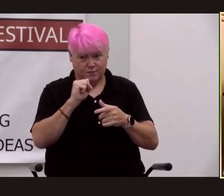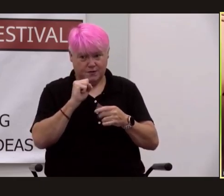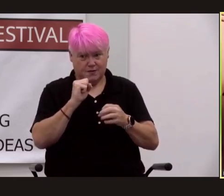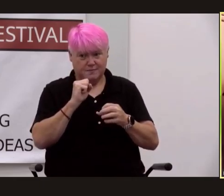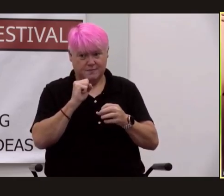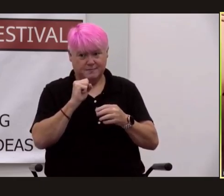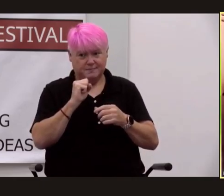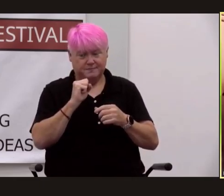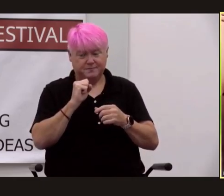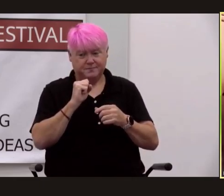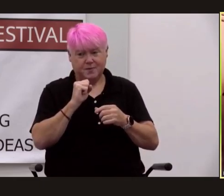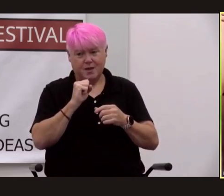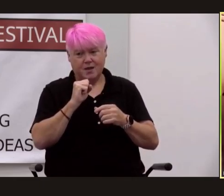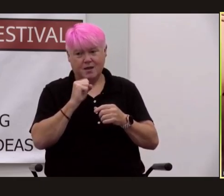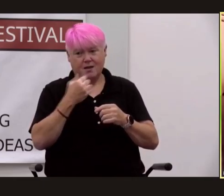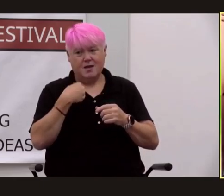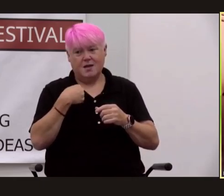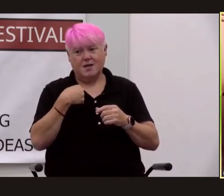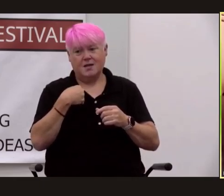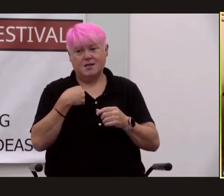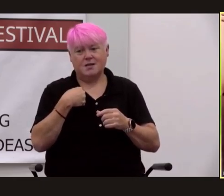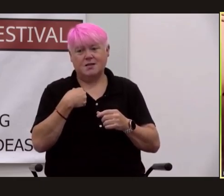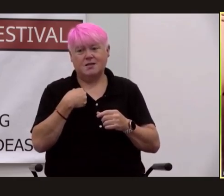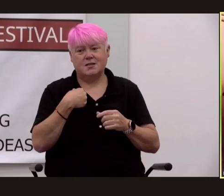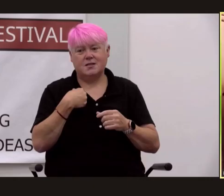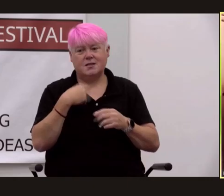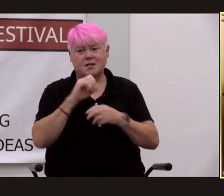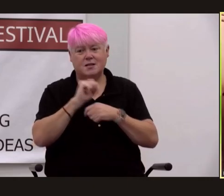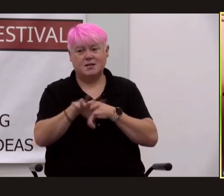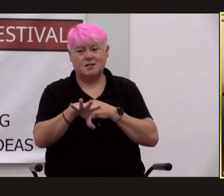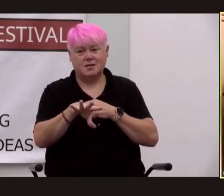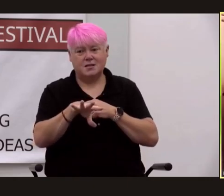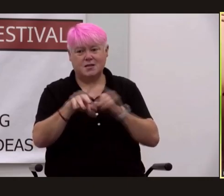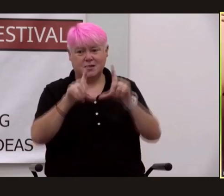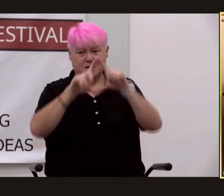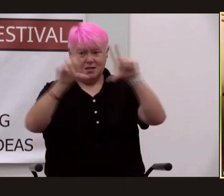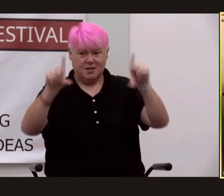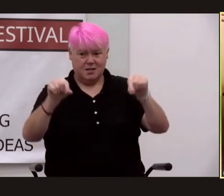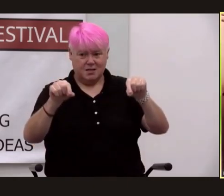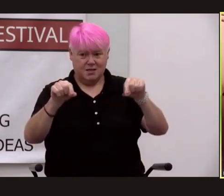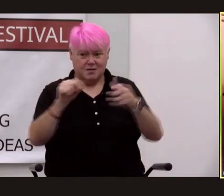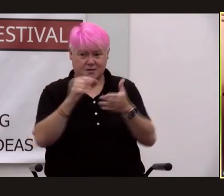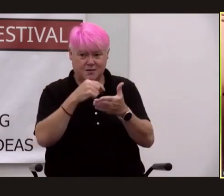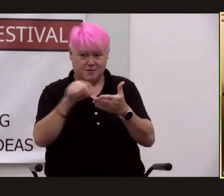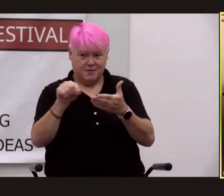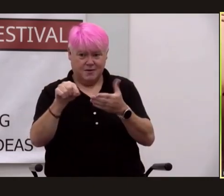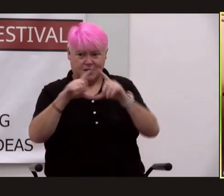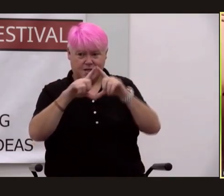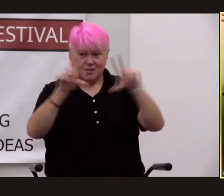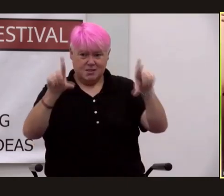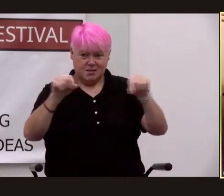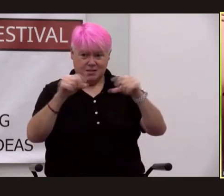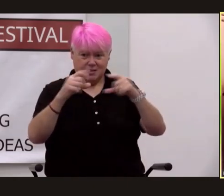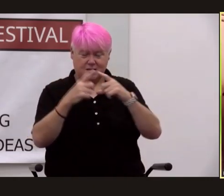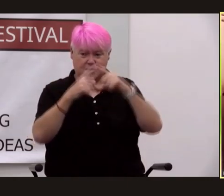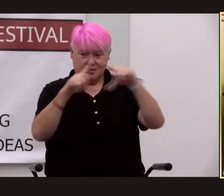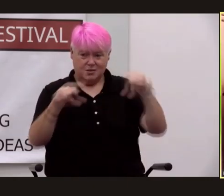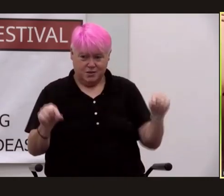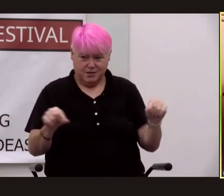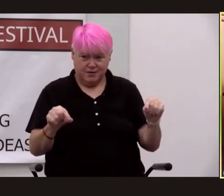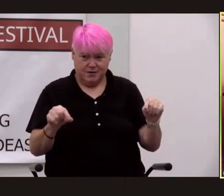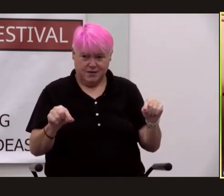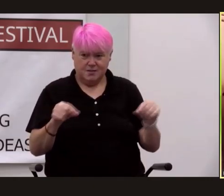oppenheimer had set aside a handful of japanese cities to